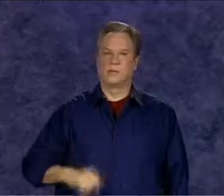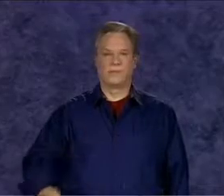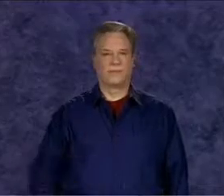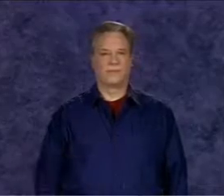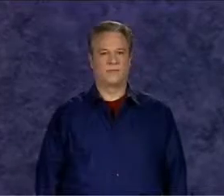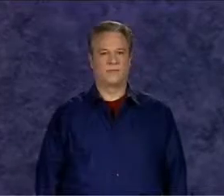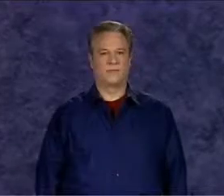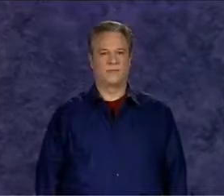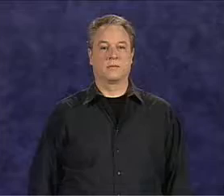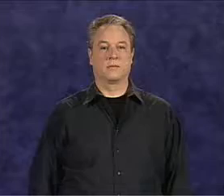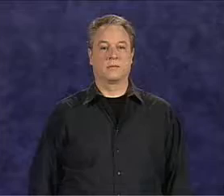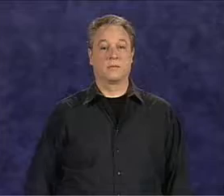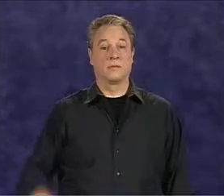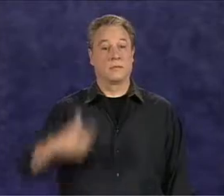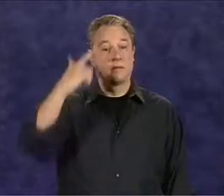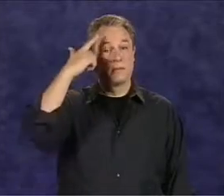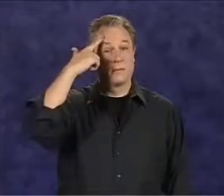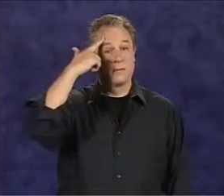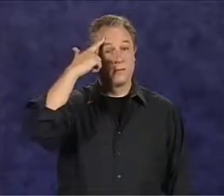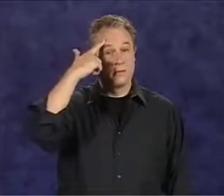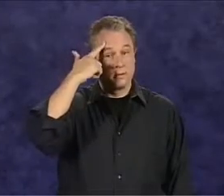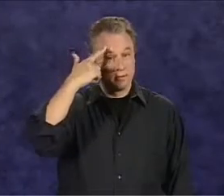Hope Hope Hope Hope Hope